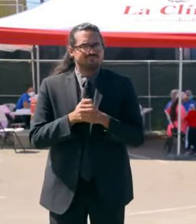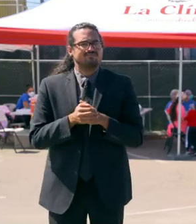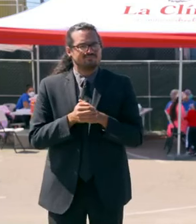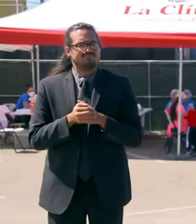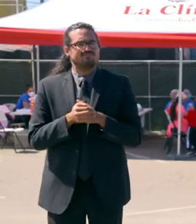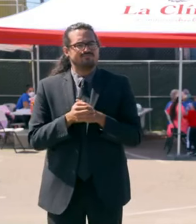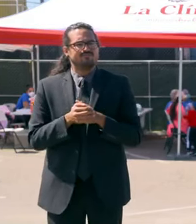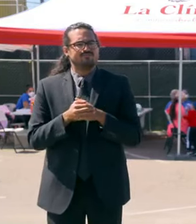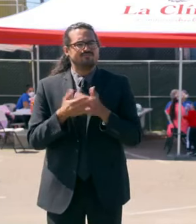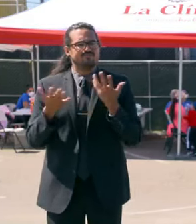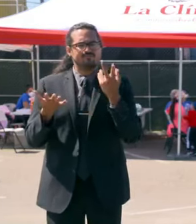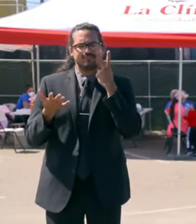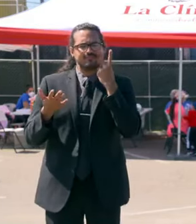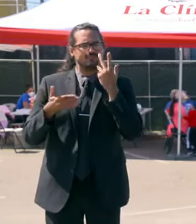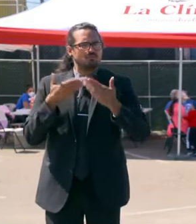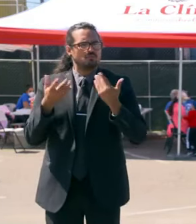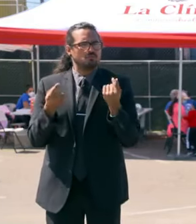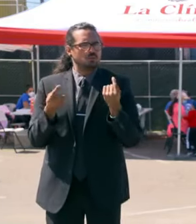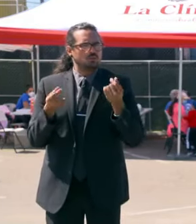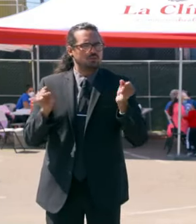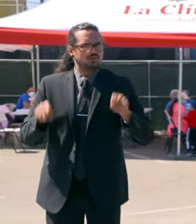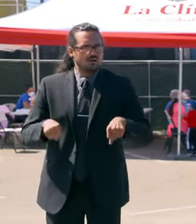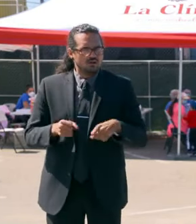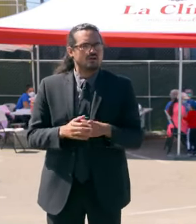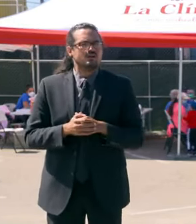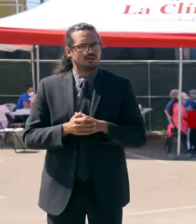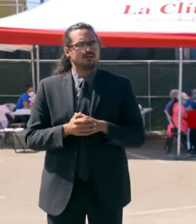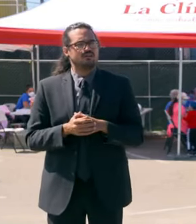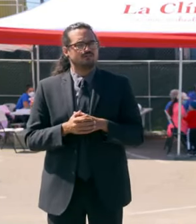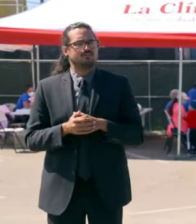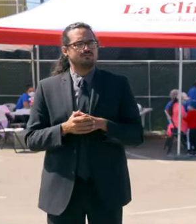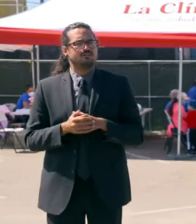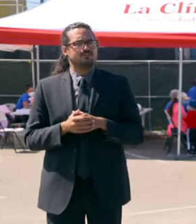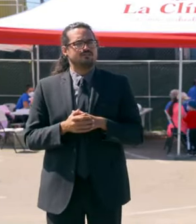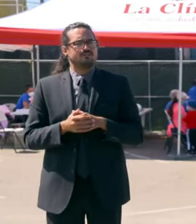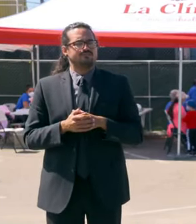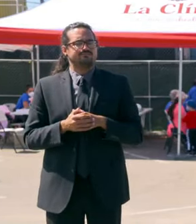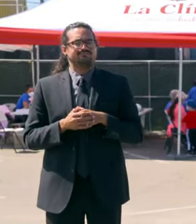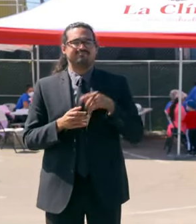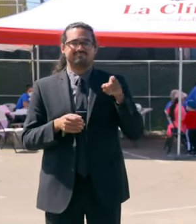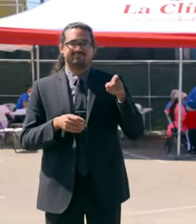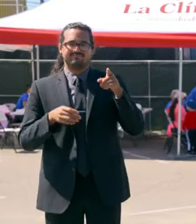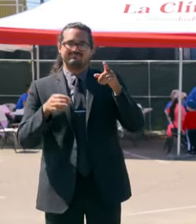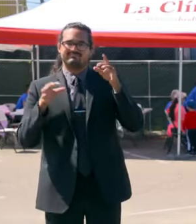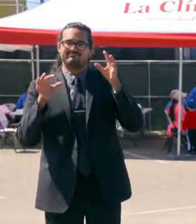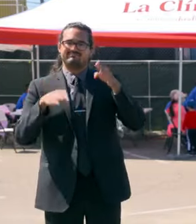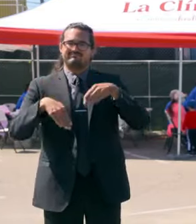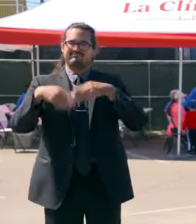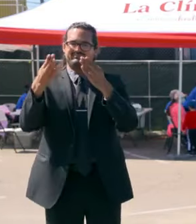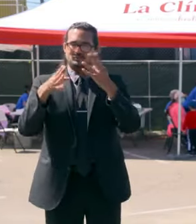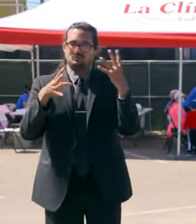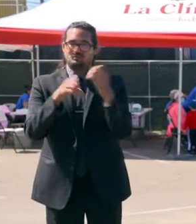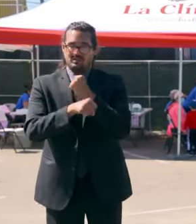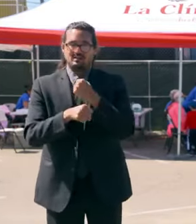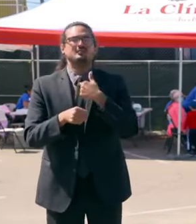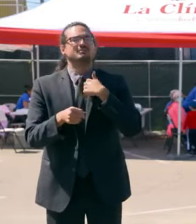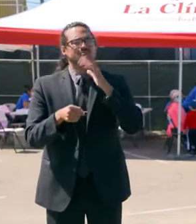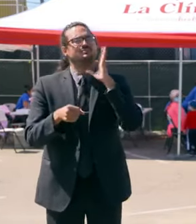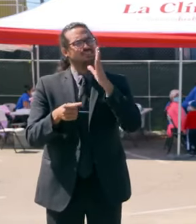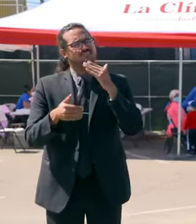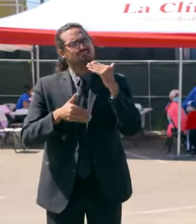possible. But they've decided to shelve the bill for the moment and will continue to be mindful about changing conditions.